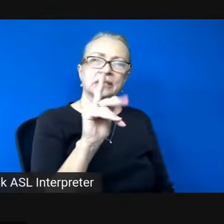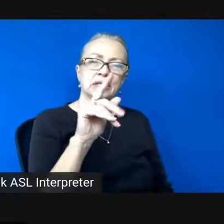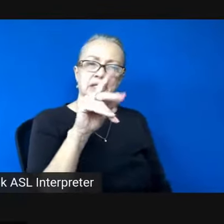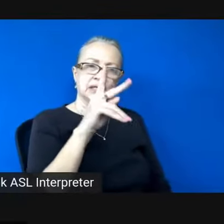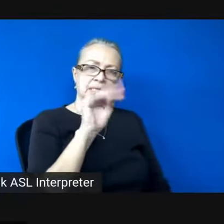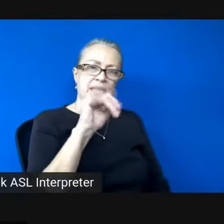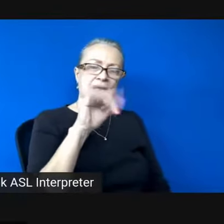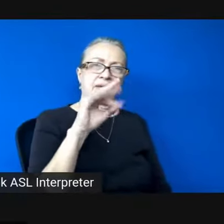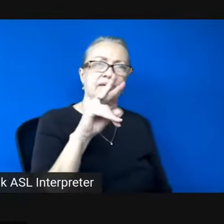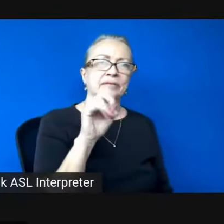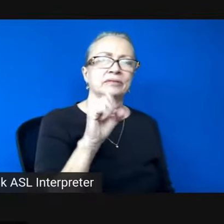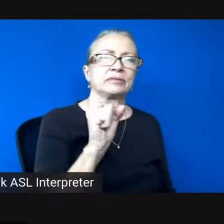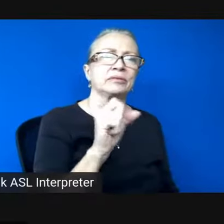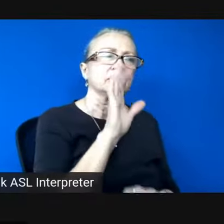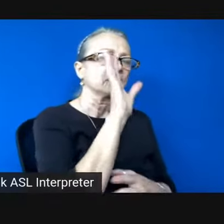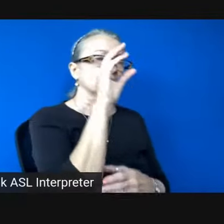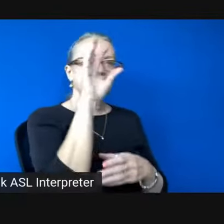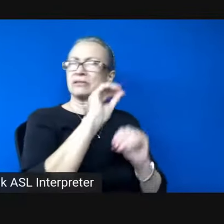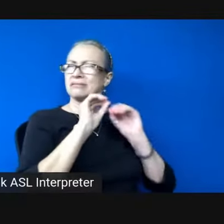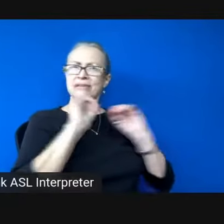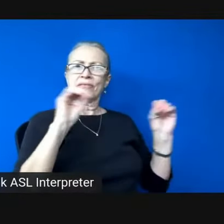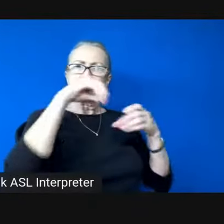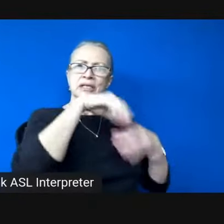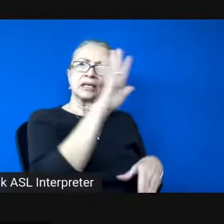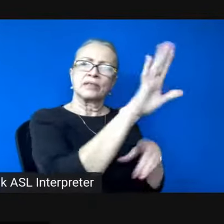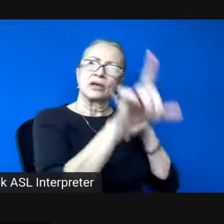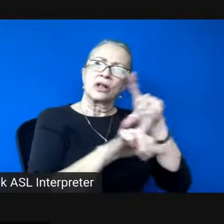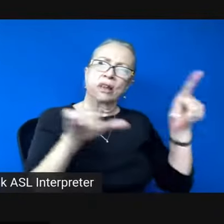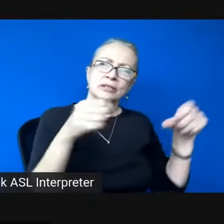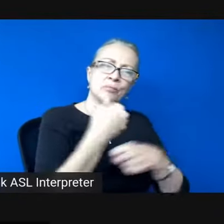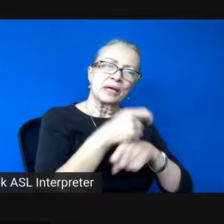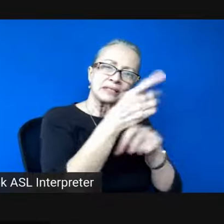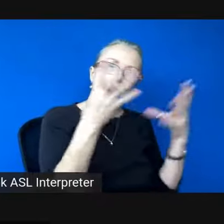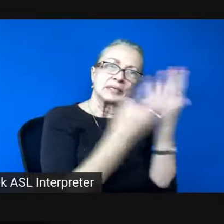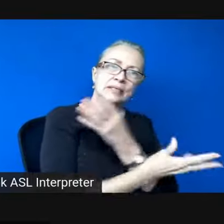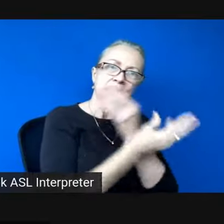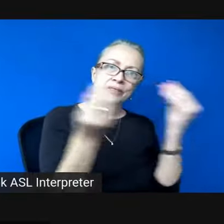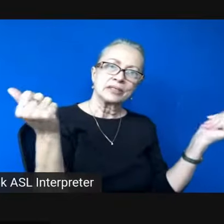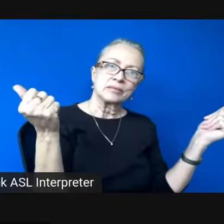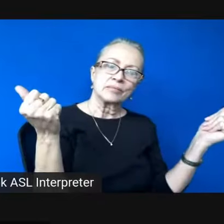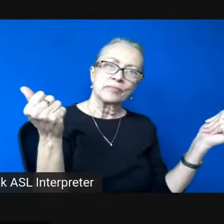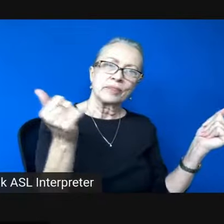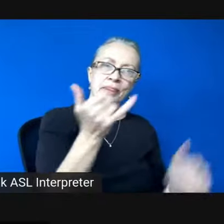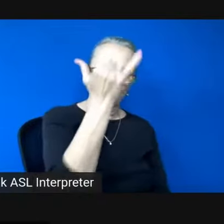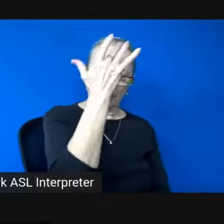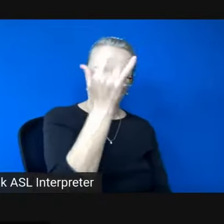their language makes them disappear. That's why the guns into cages,